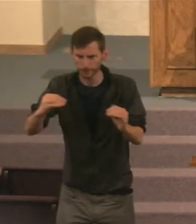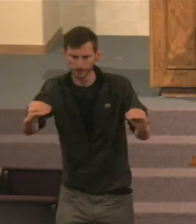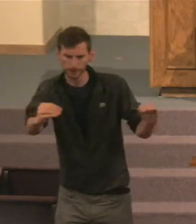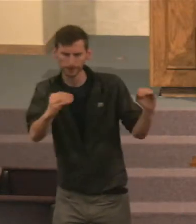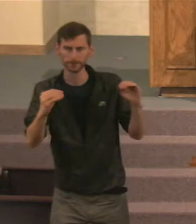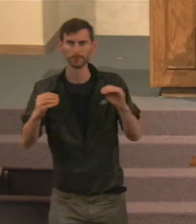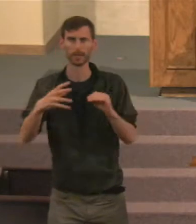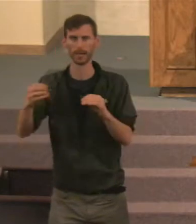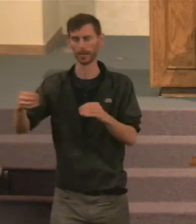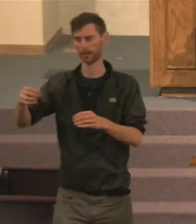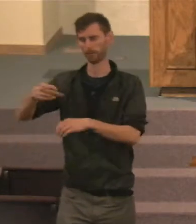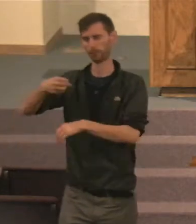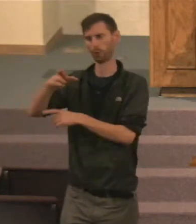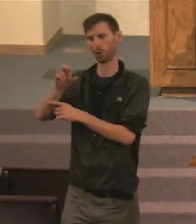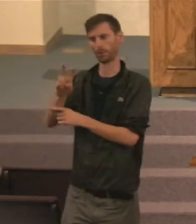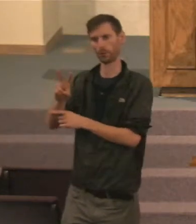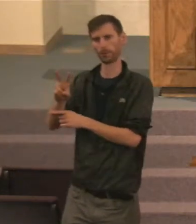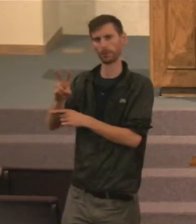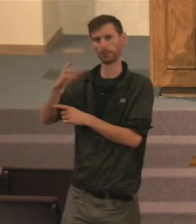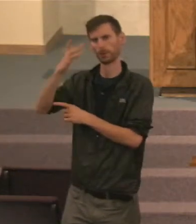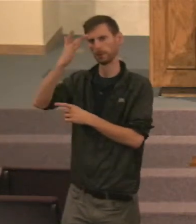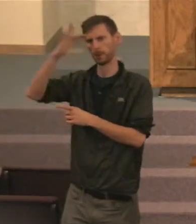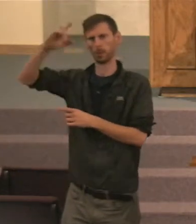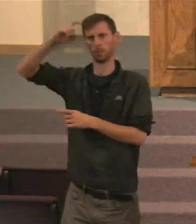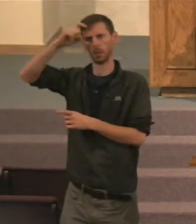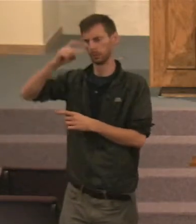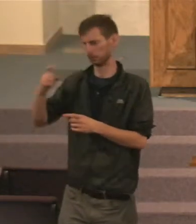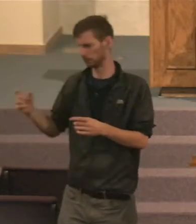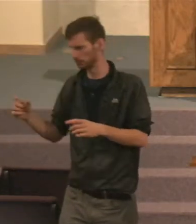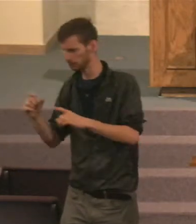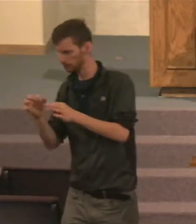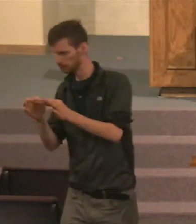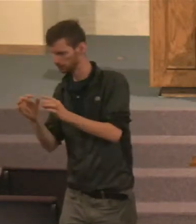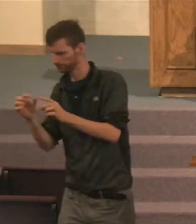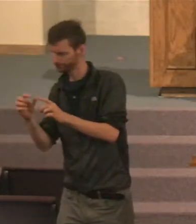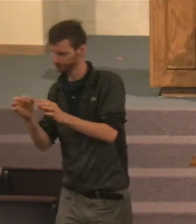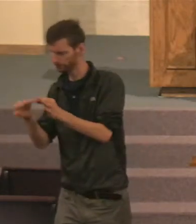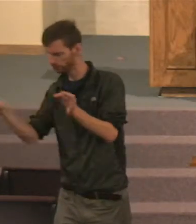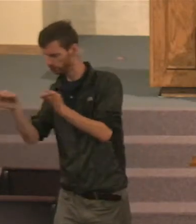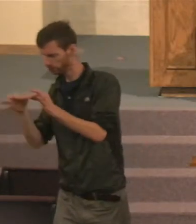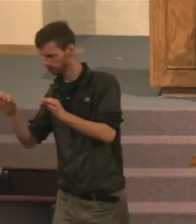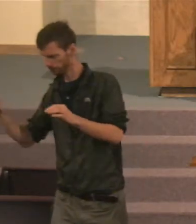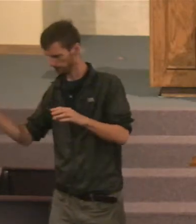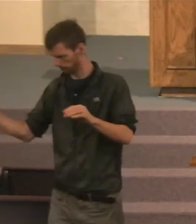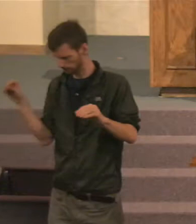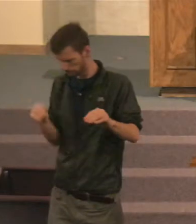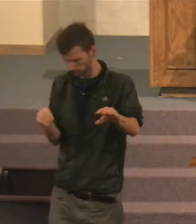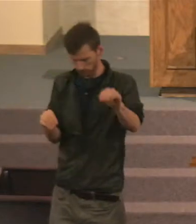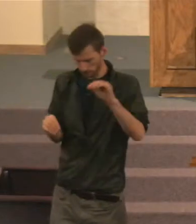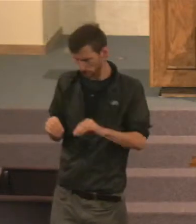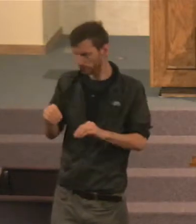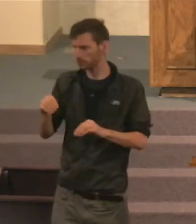great care. The preacher sought to find pleasing words, And uprightly, He wrote words of truth.